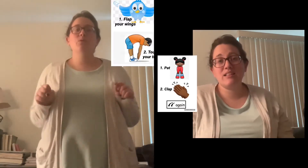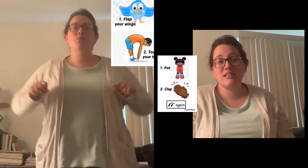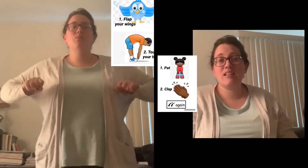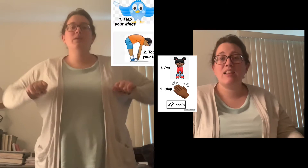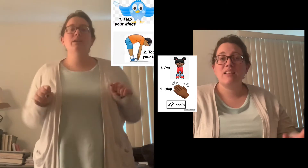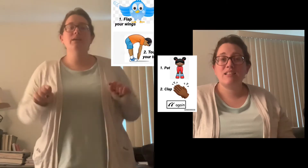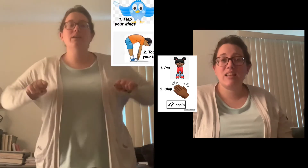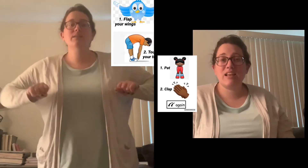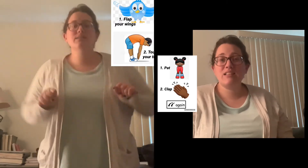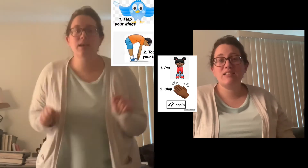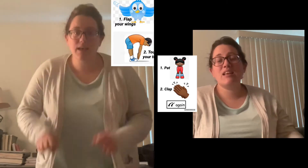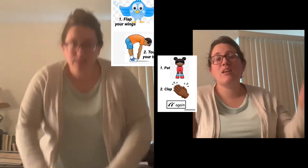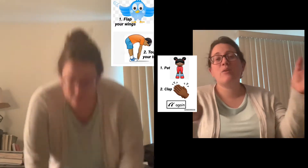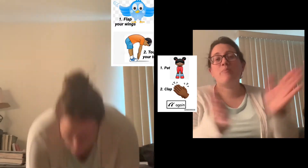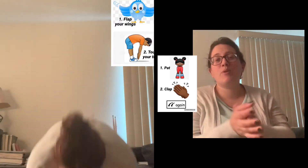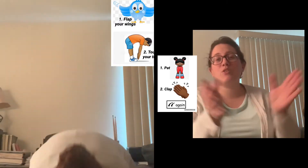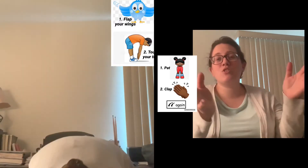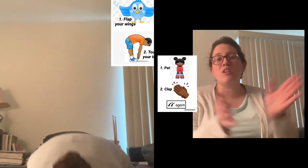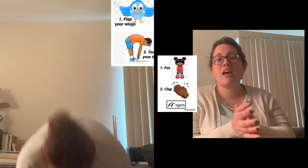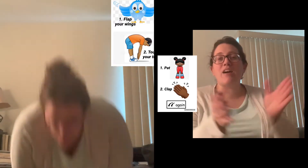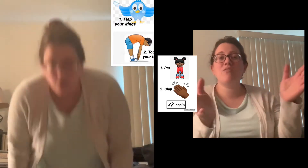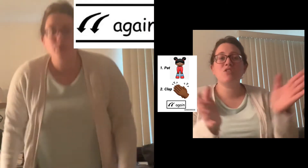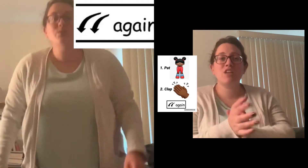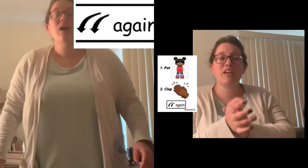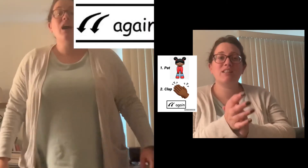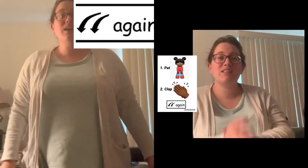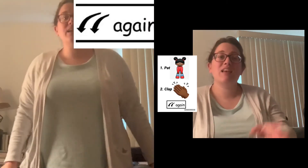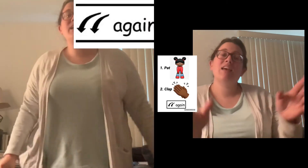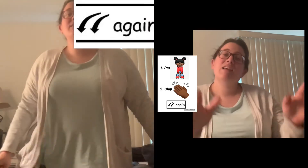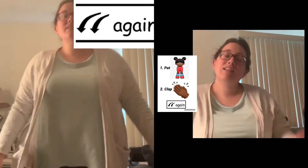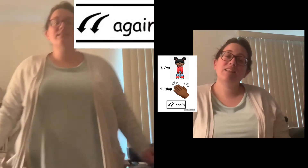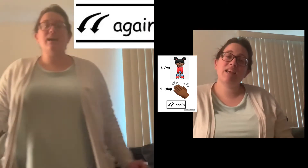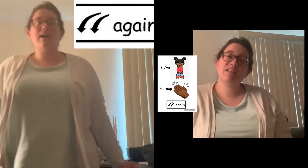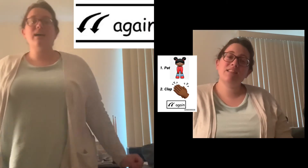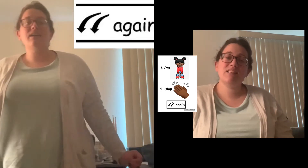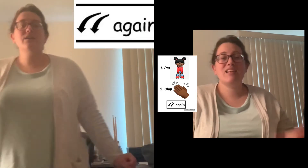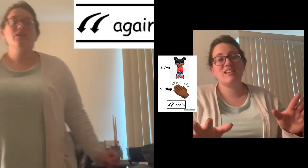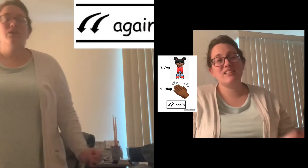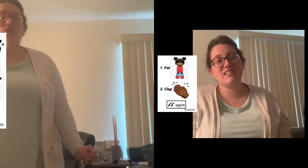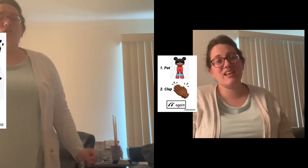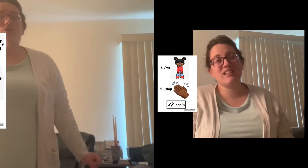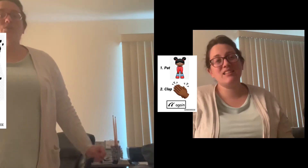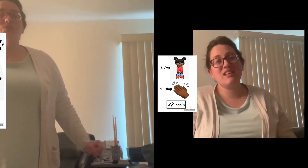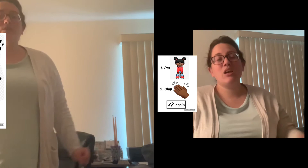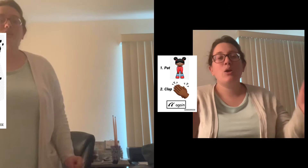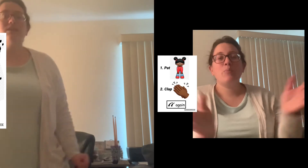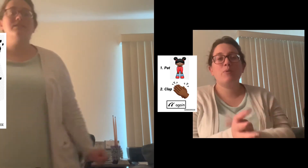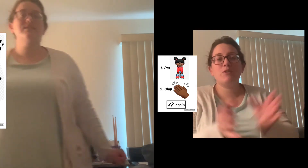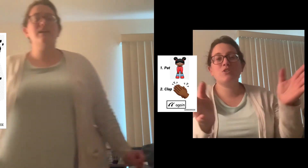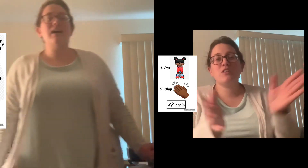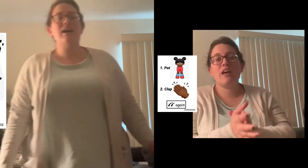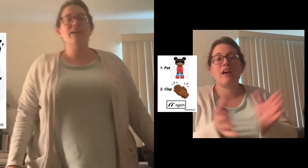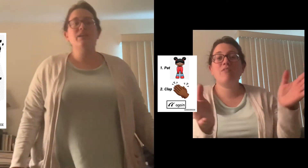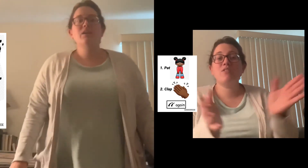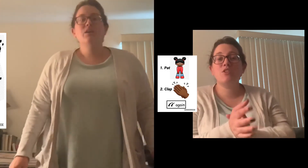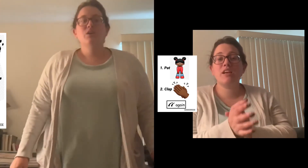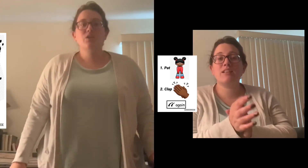wings and touch your toes again. Side close, side close,